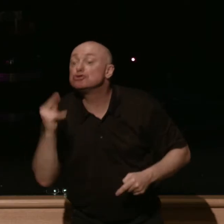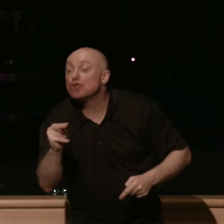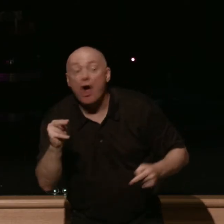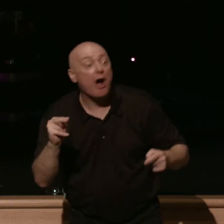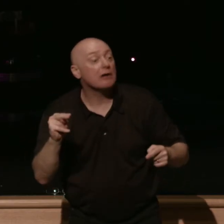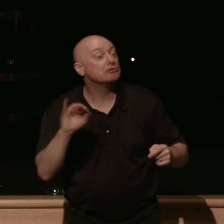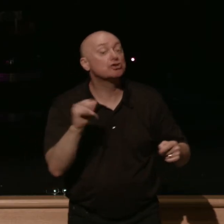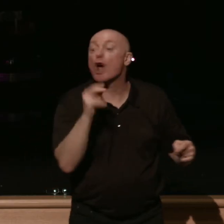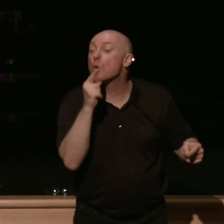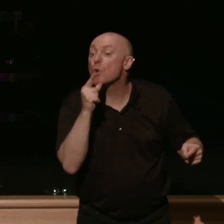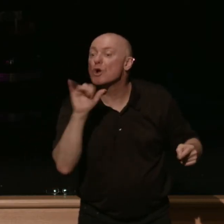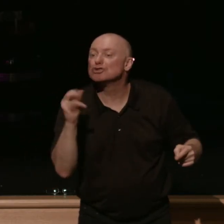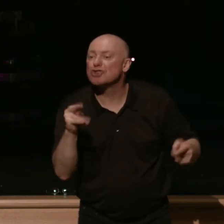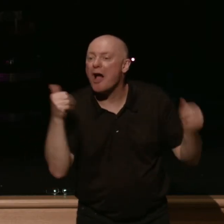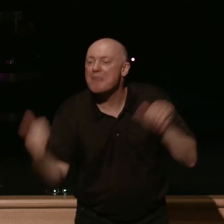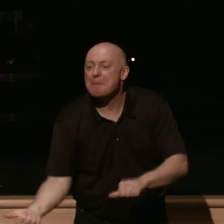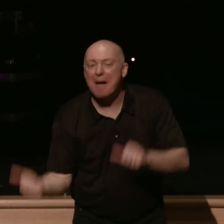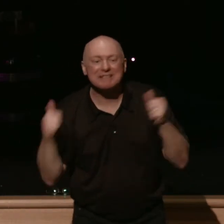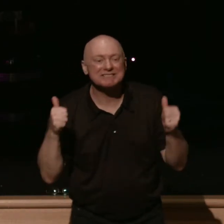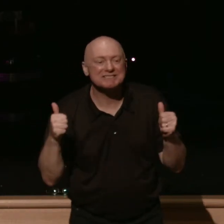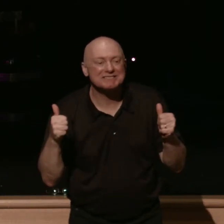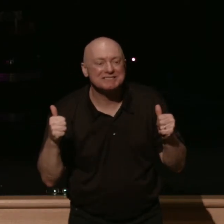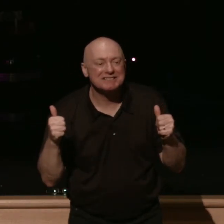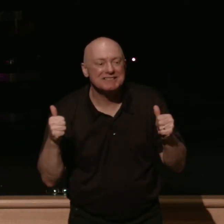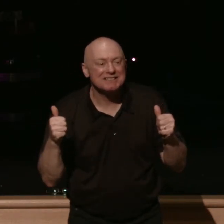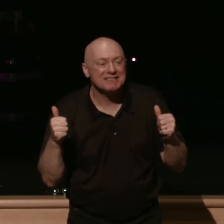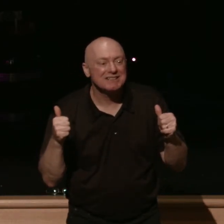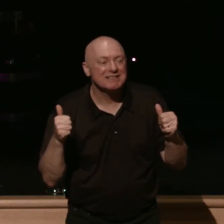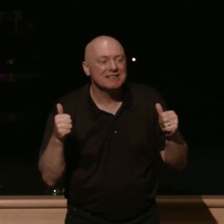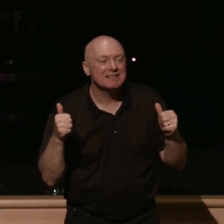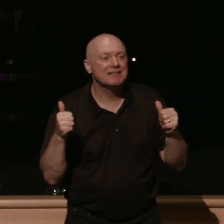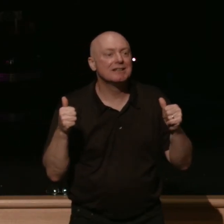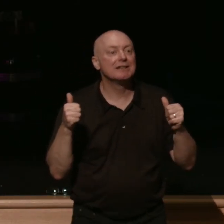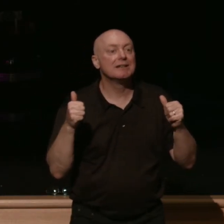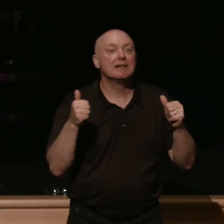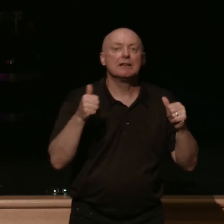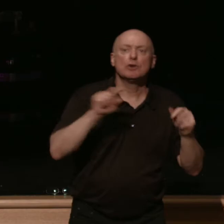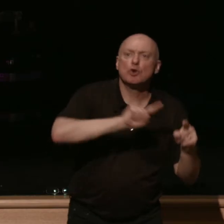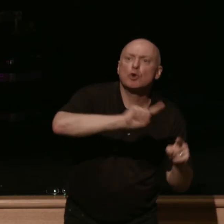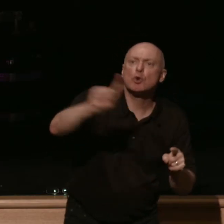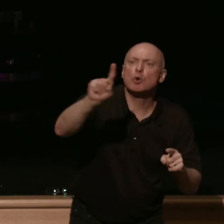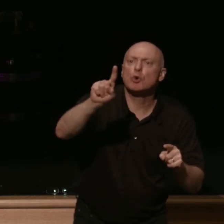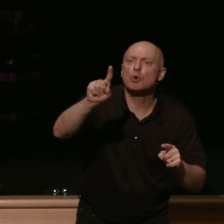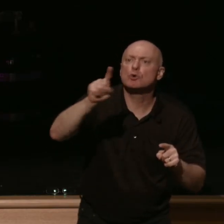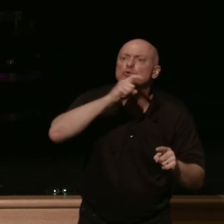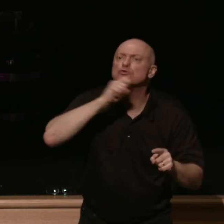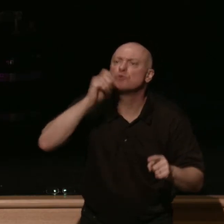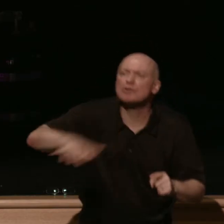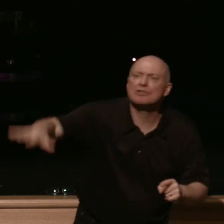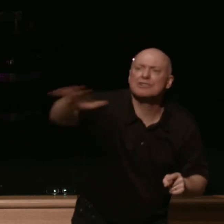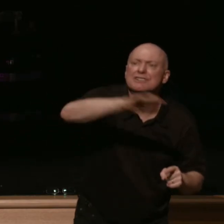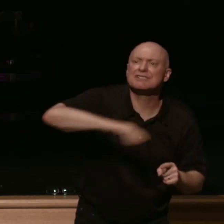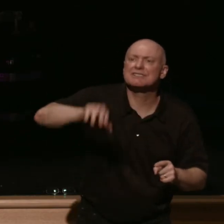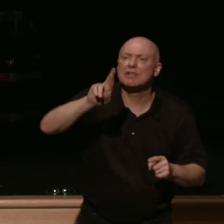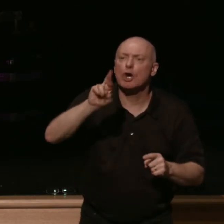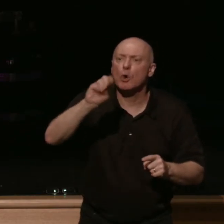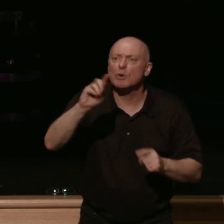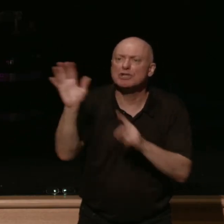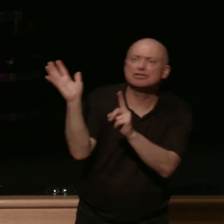john that's john the baptist what did you go out into the wilderness to see a reed shaken by the wind were you out